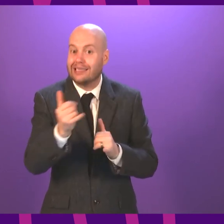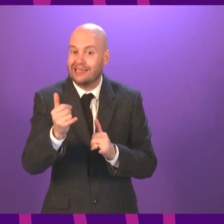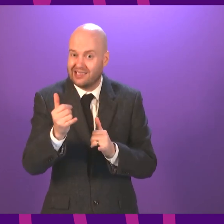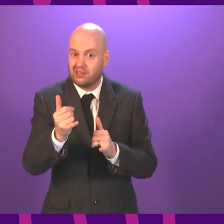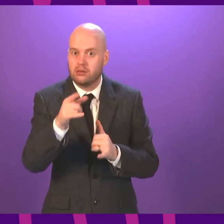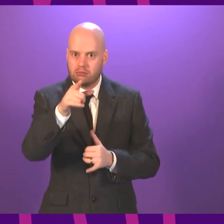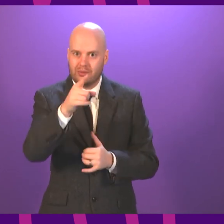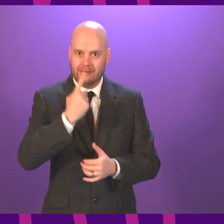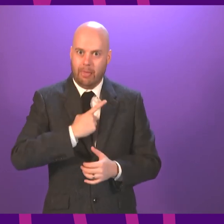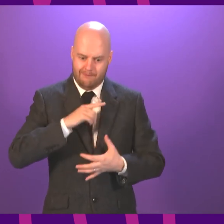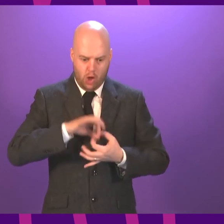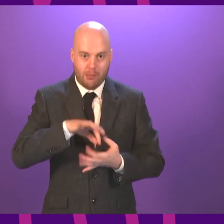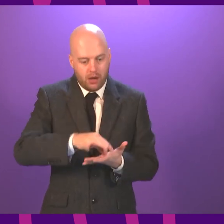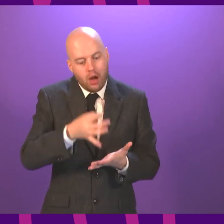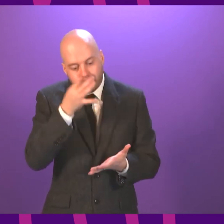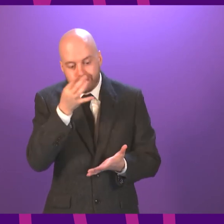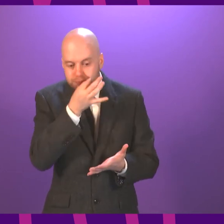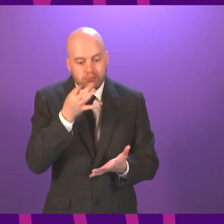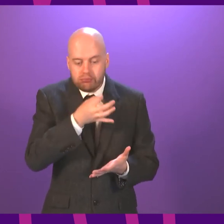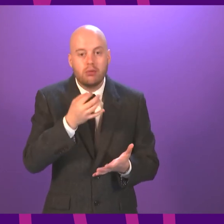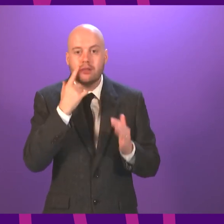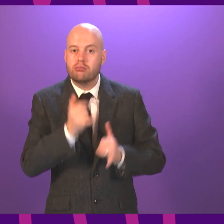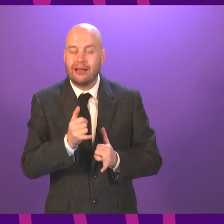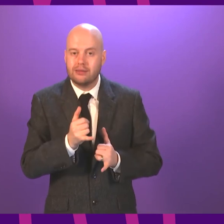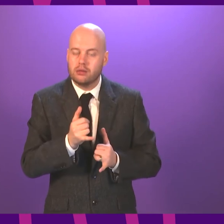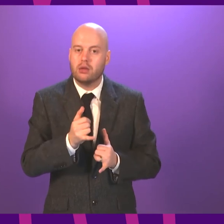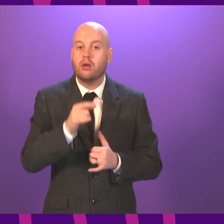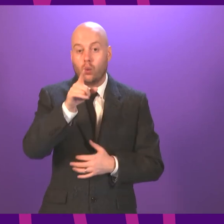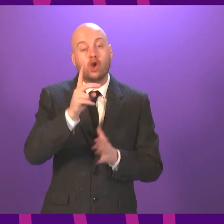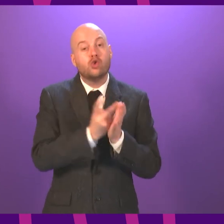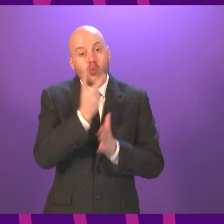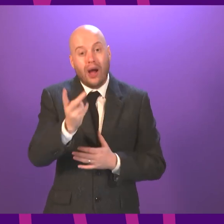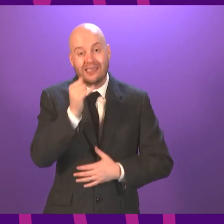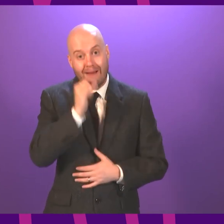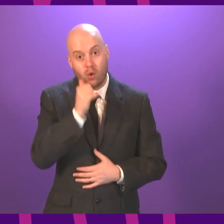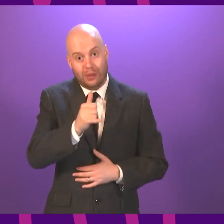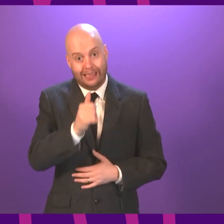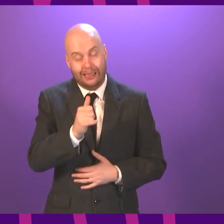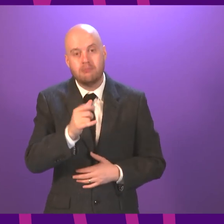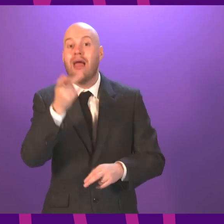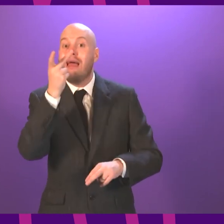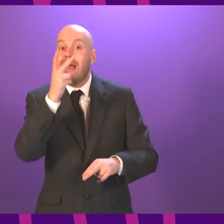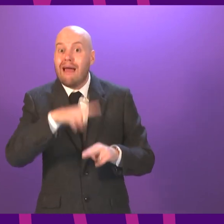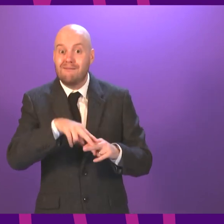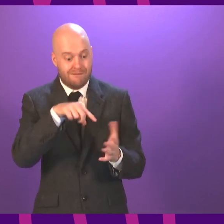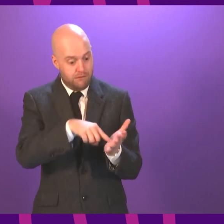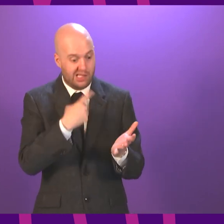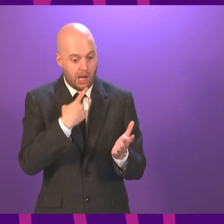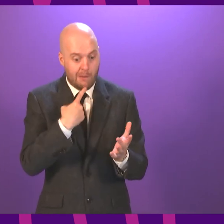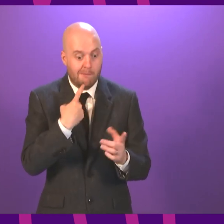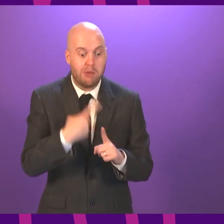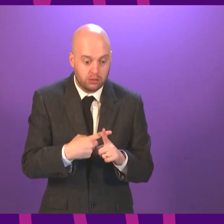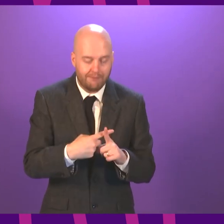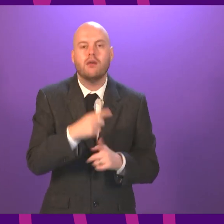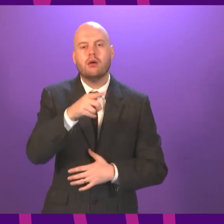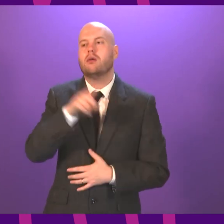the virus without symptoms, that can be identified. You can go for a confirmatory PCR test if the LFD test is positive and that helps us break